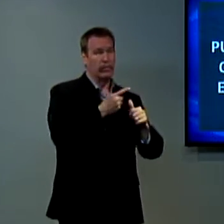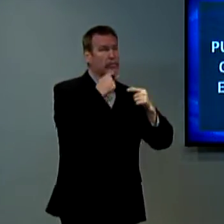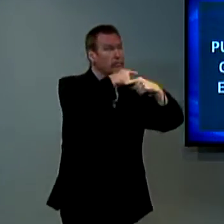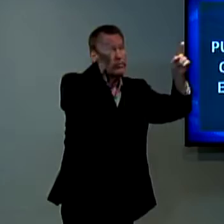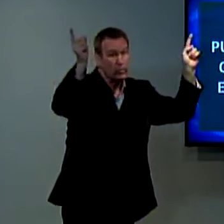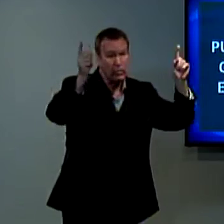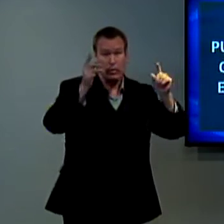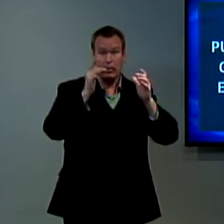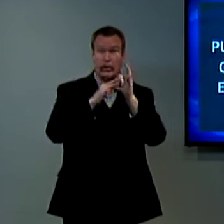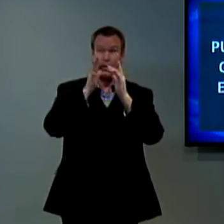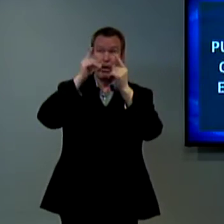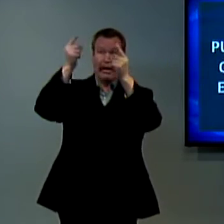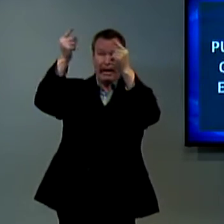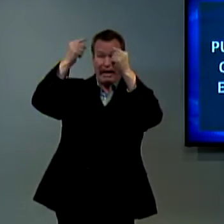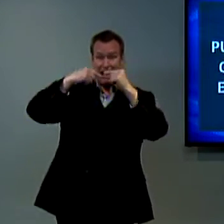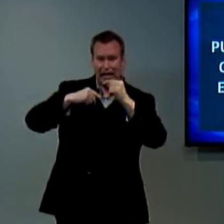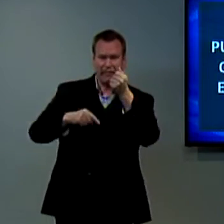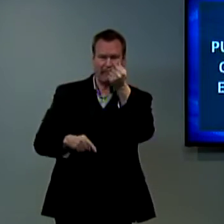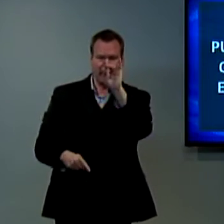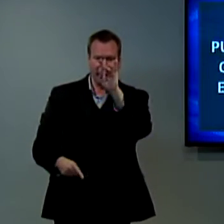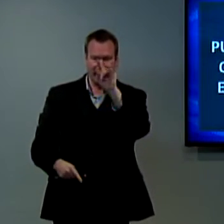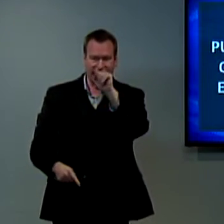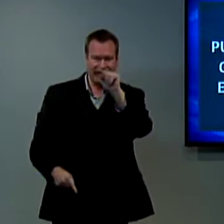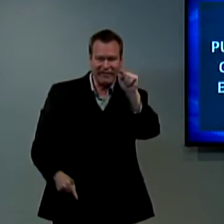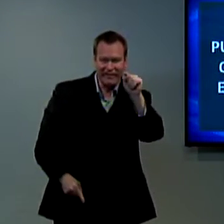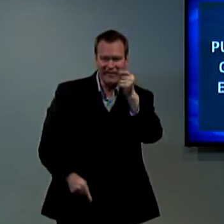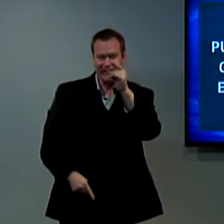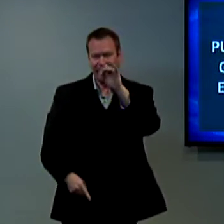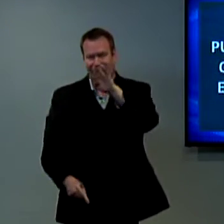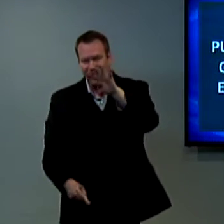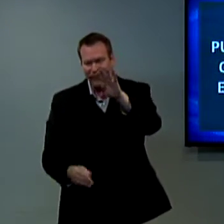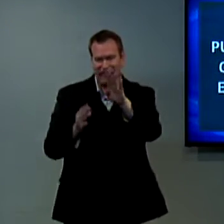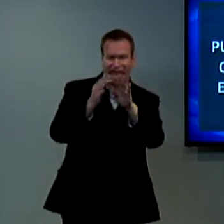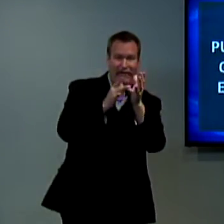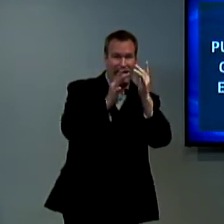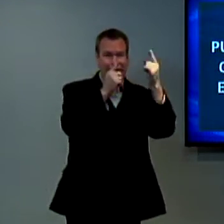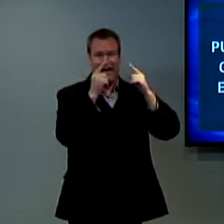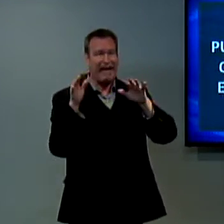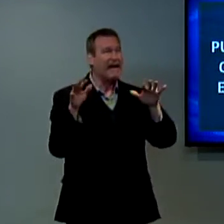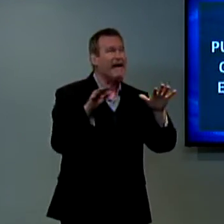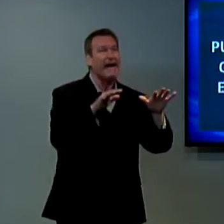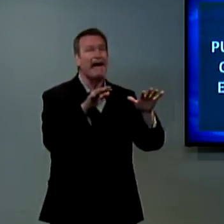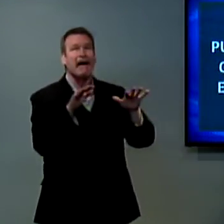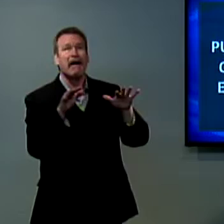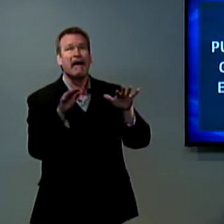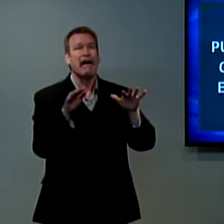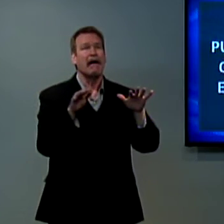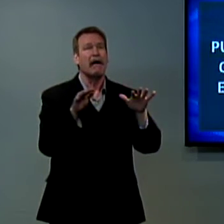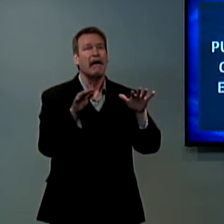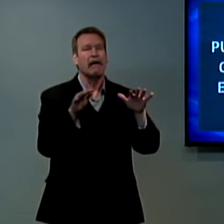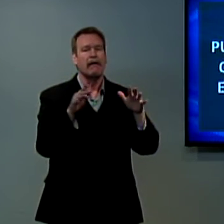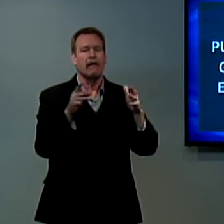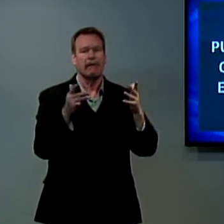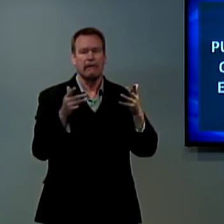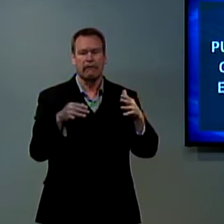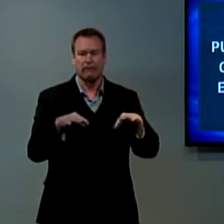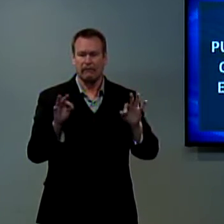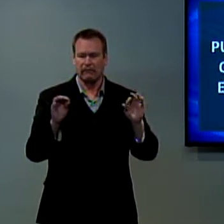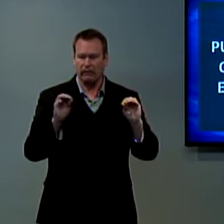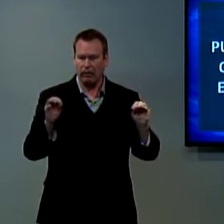This was a guy and he said that Jesus was coming back in the 1800s, 1844. And so many people were excitedly waiting